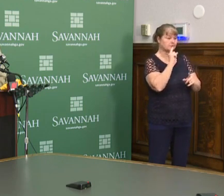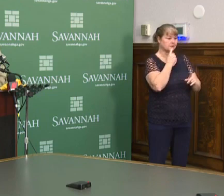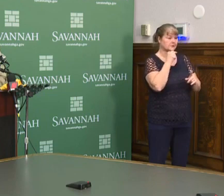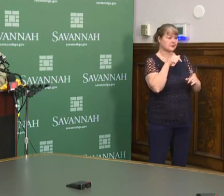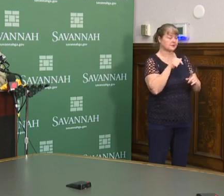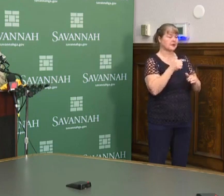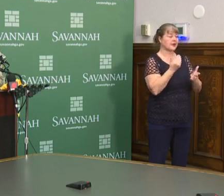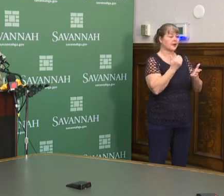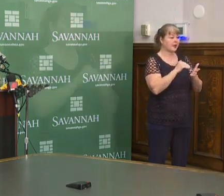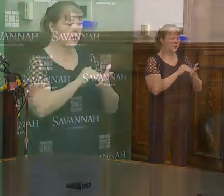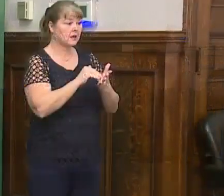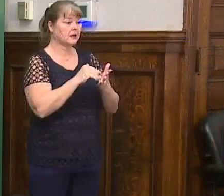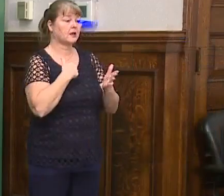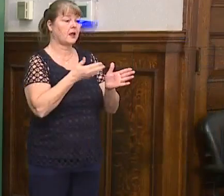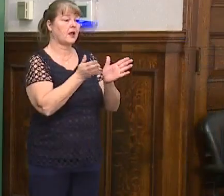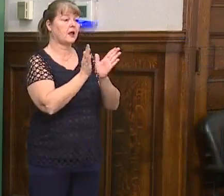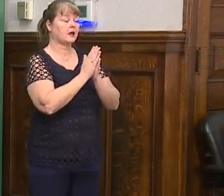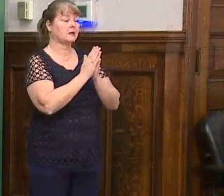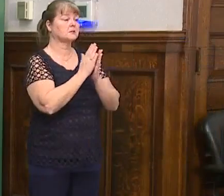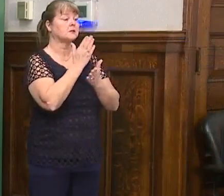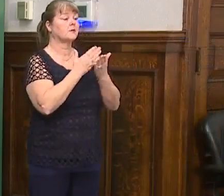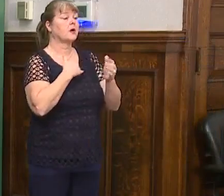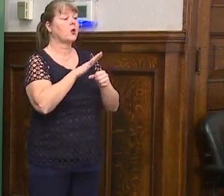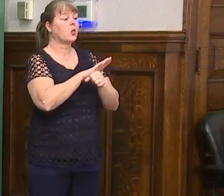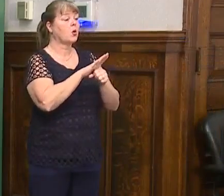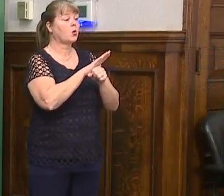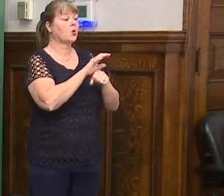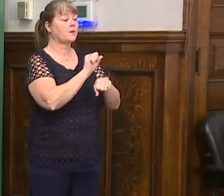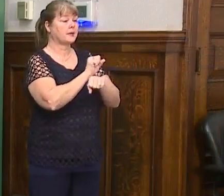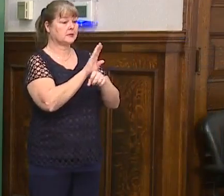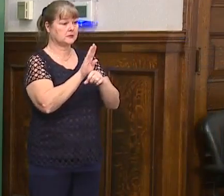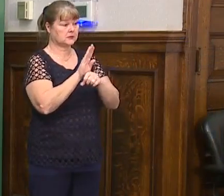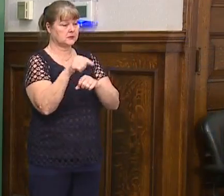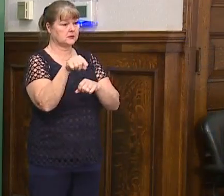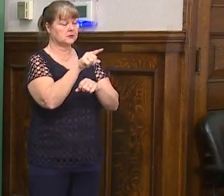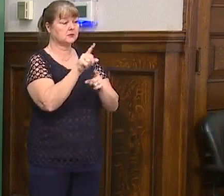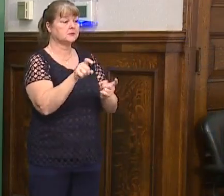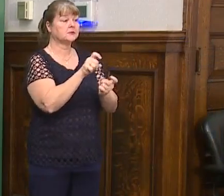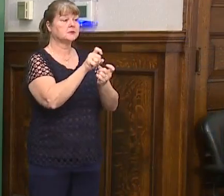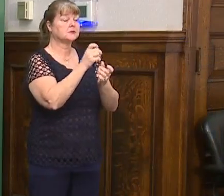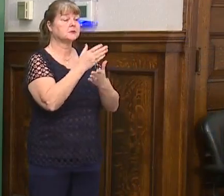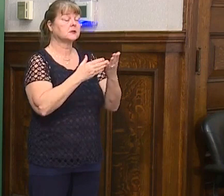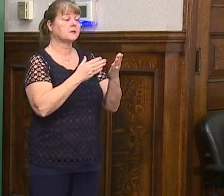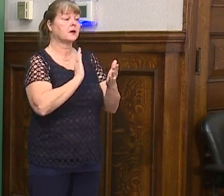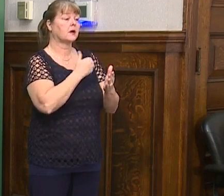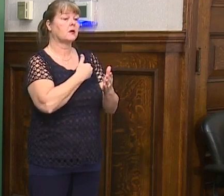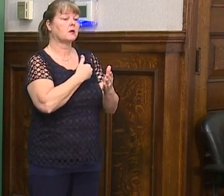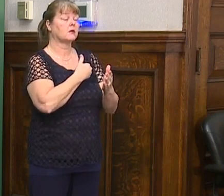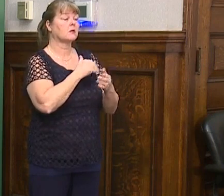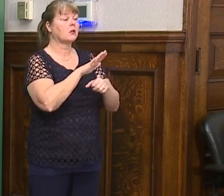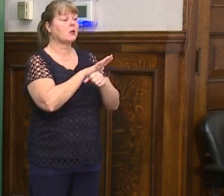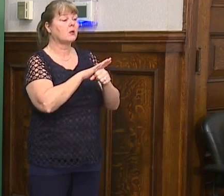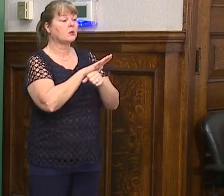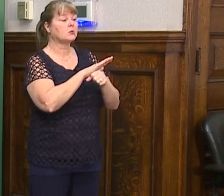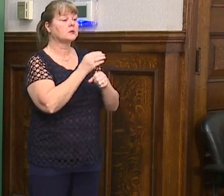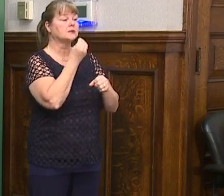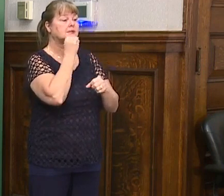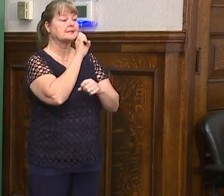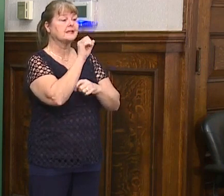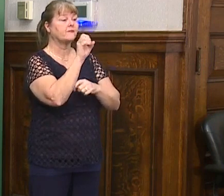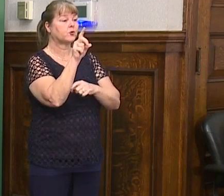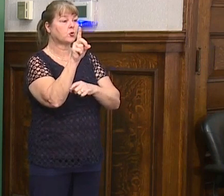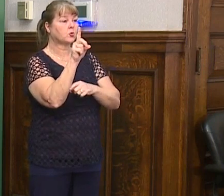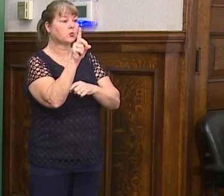I'm again asking some of our local establishment, particularly I've seen some of our social local seafood